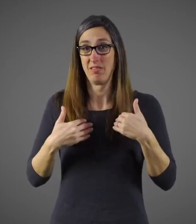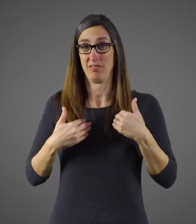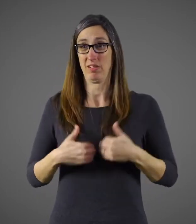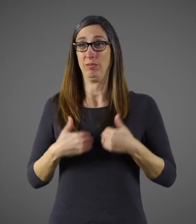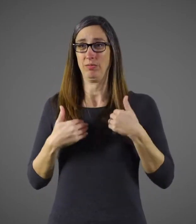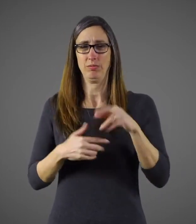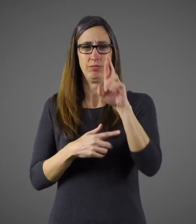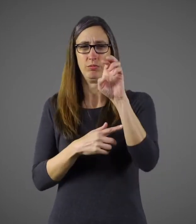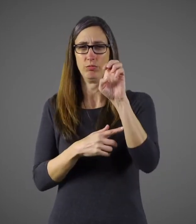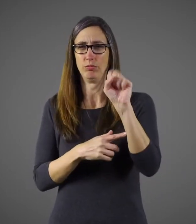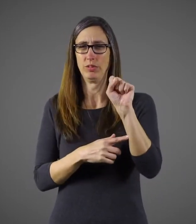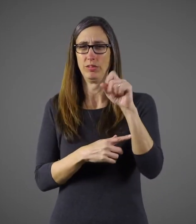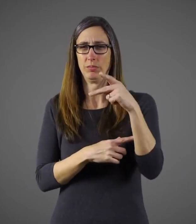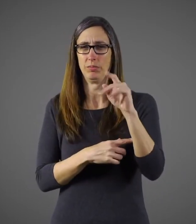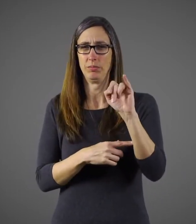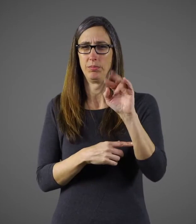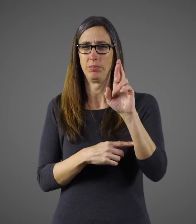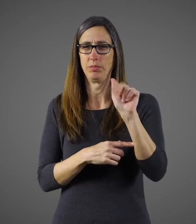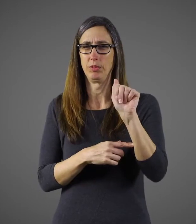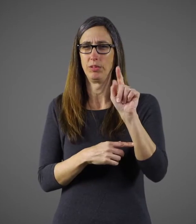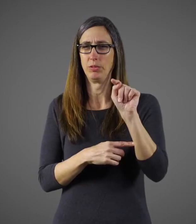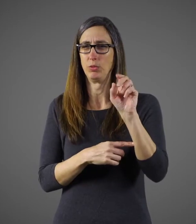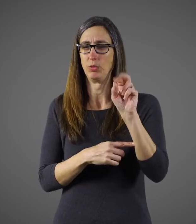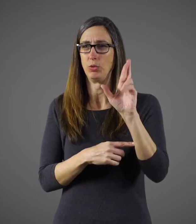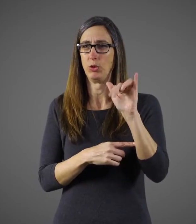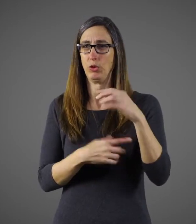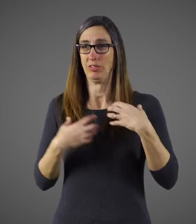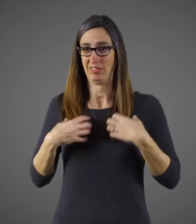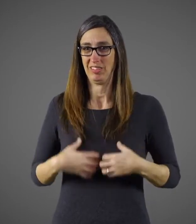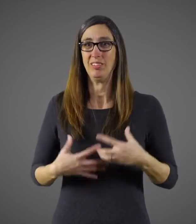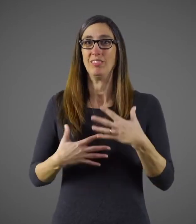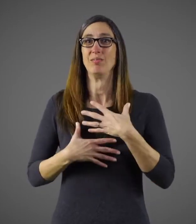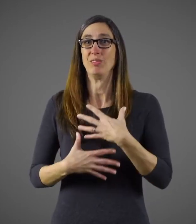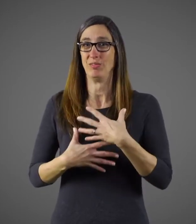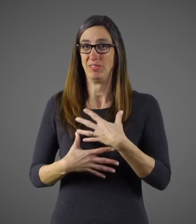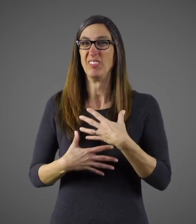It's a respiratory illness that affects your breathing.